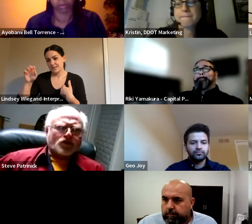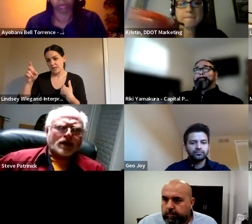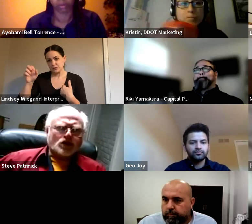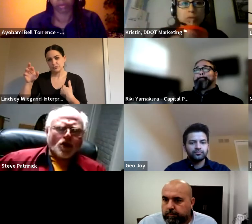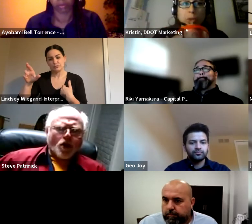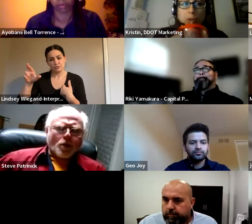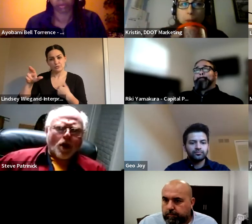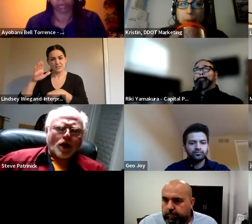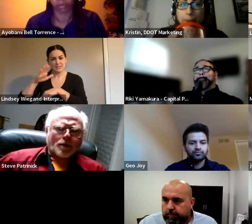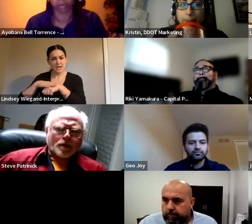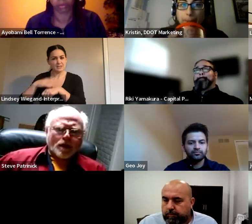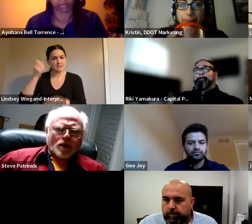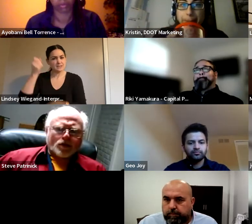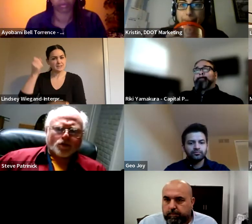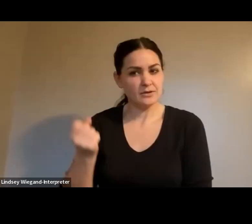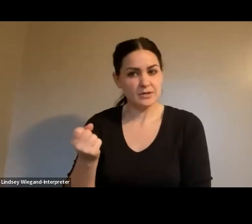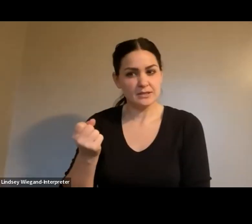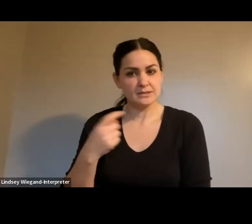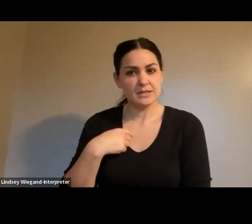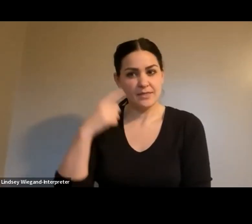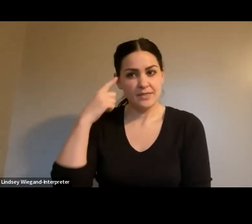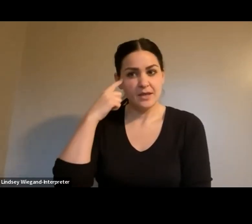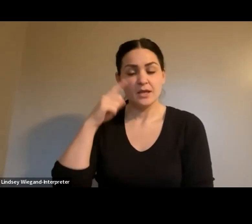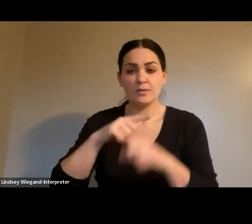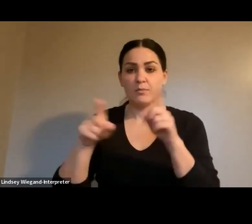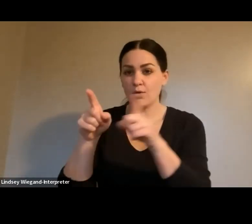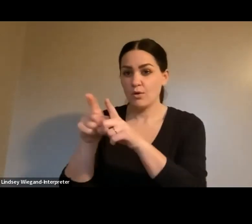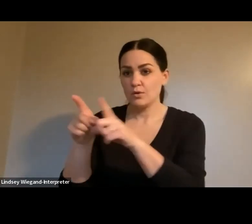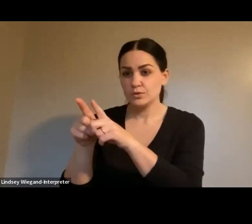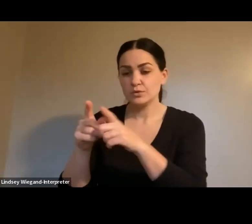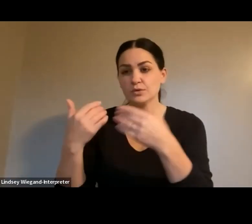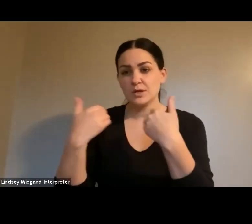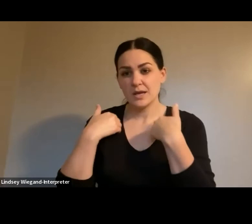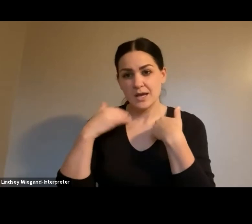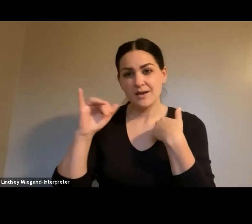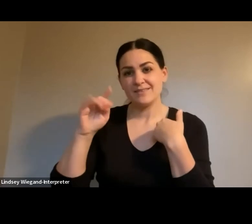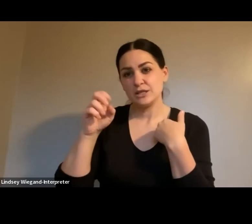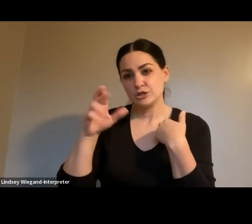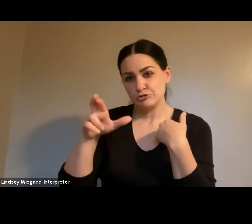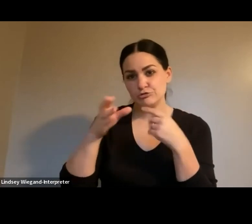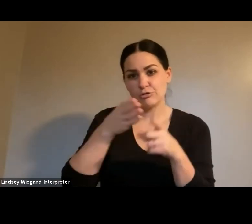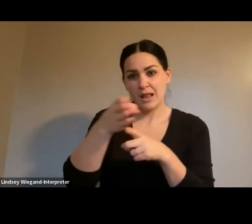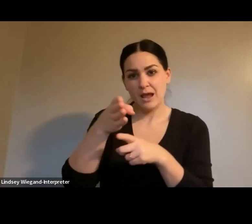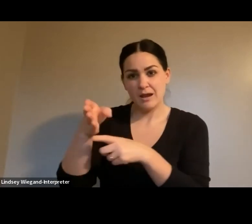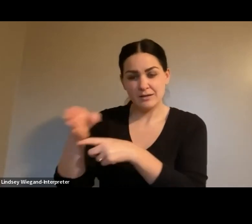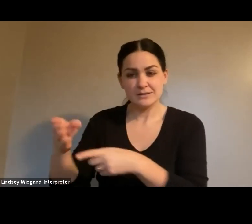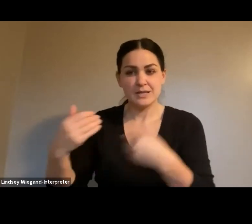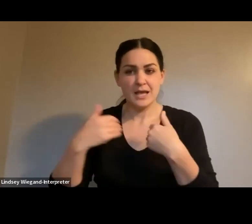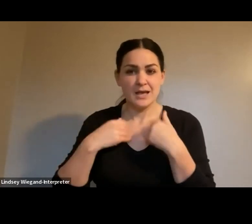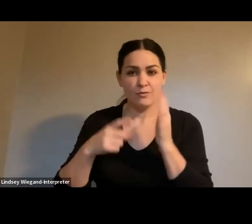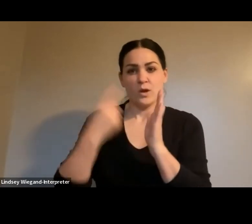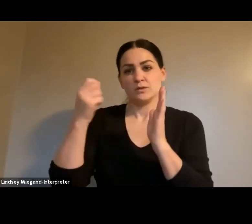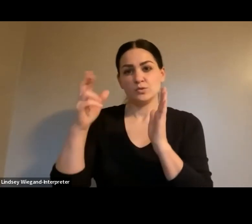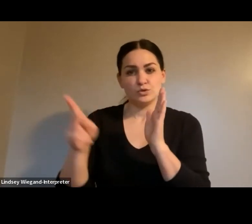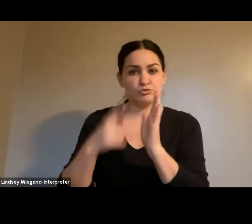on Saturdays brought up. There's also interlines that just happen maybe once or twice a week or a